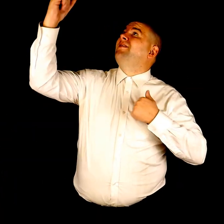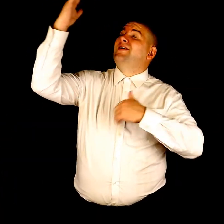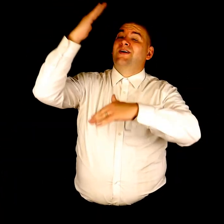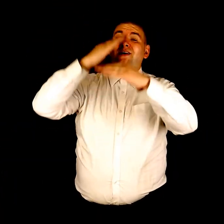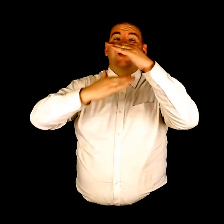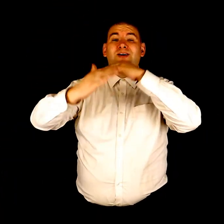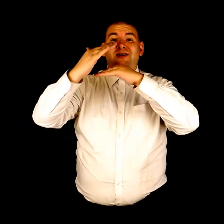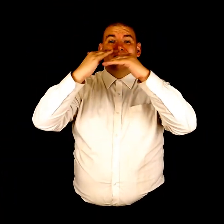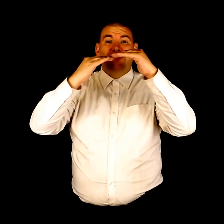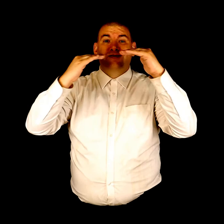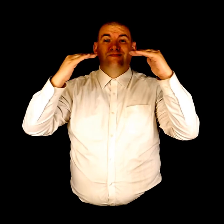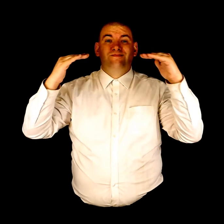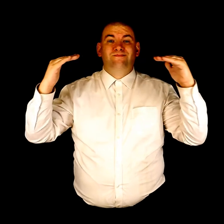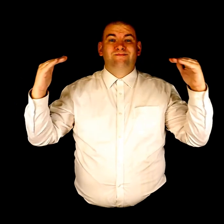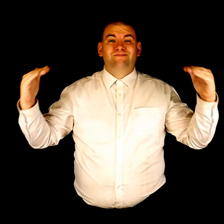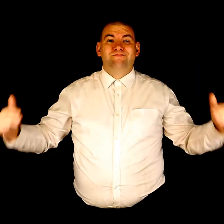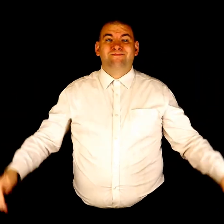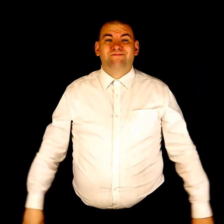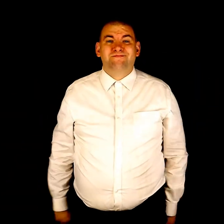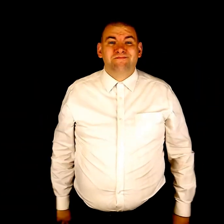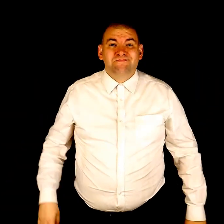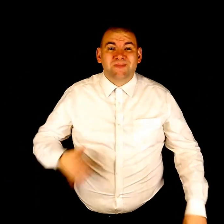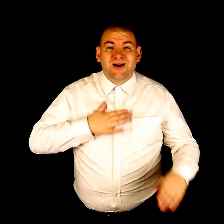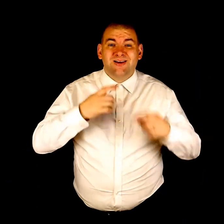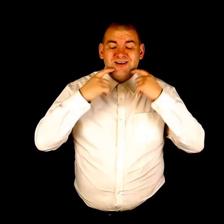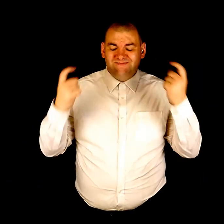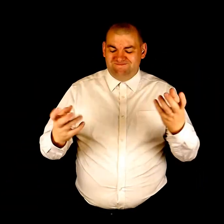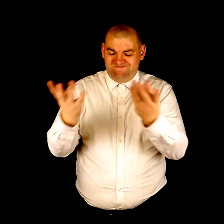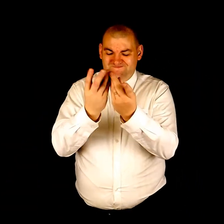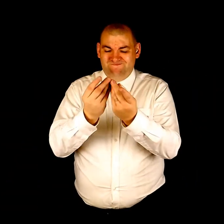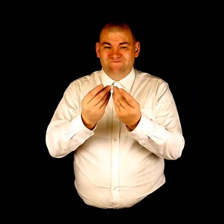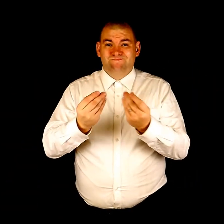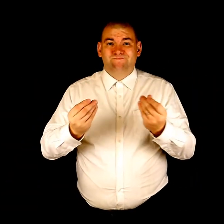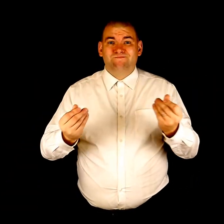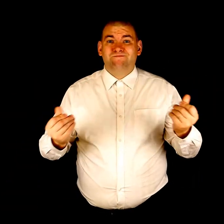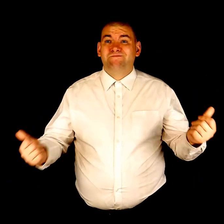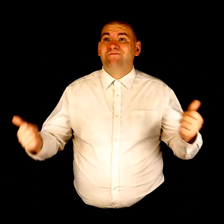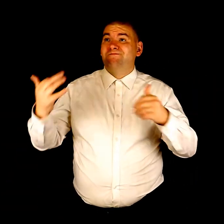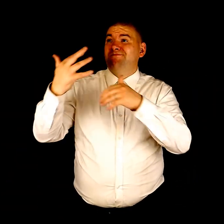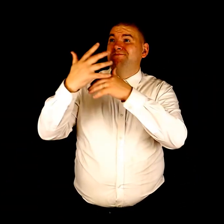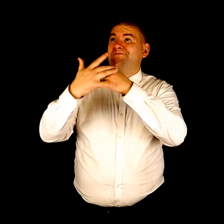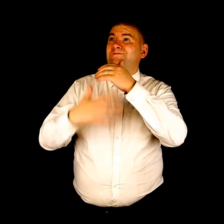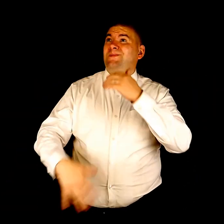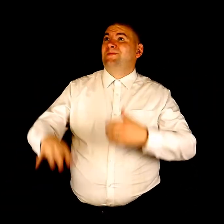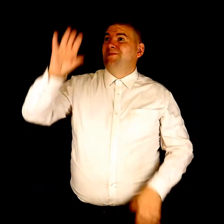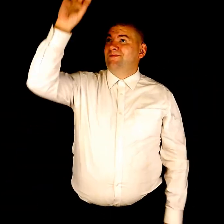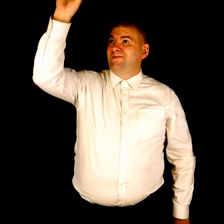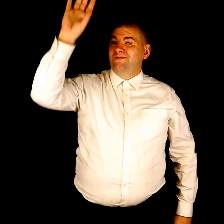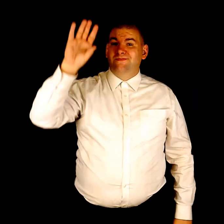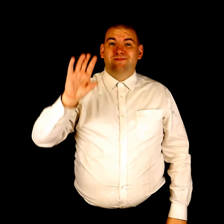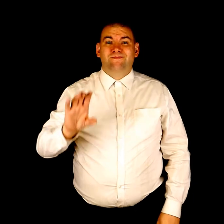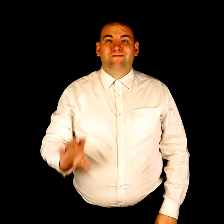in heaven My sins are washed away by the blood of